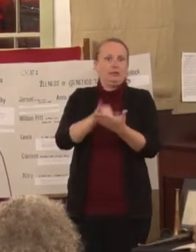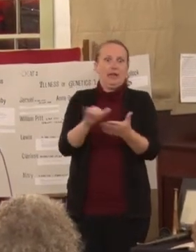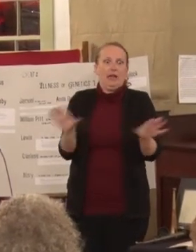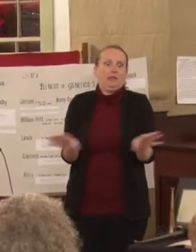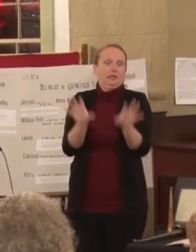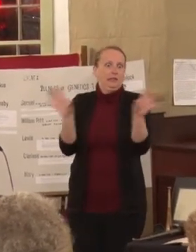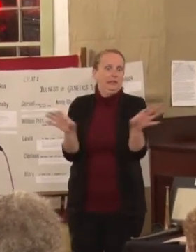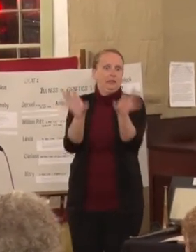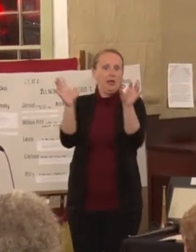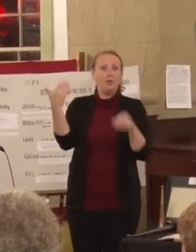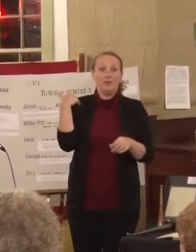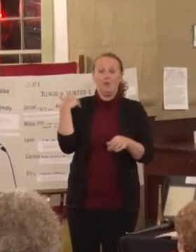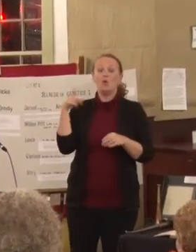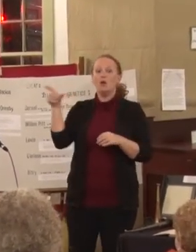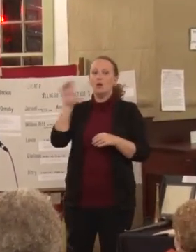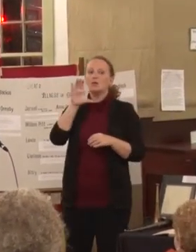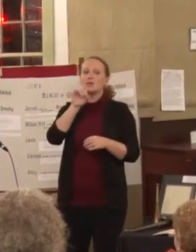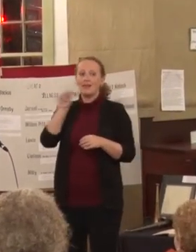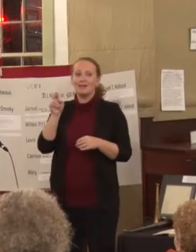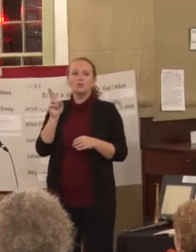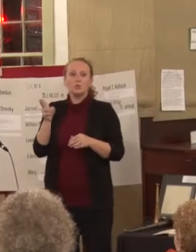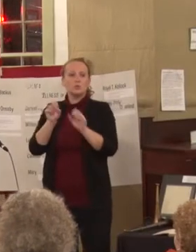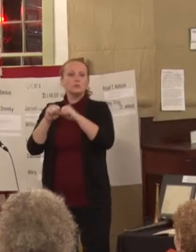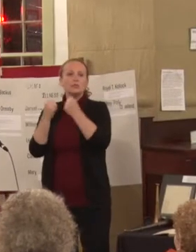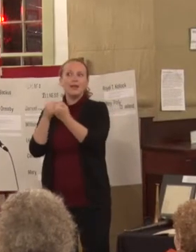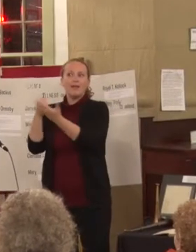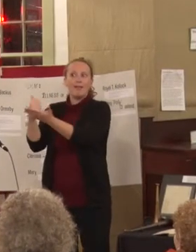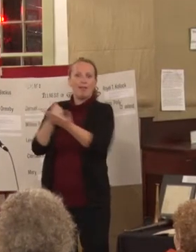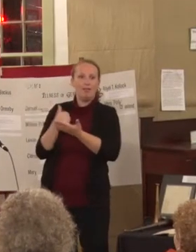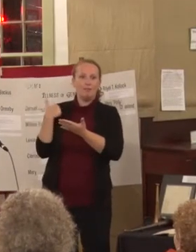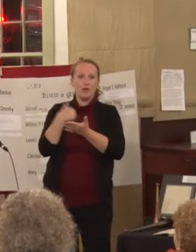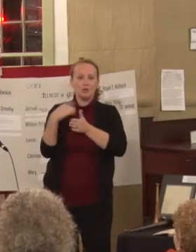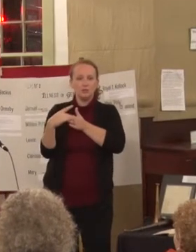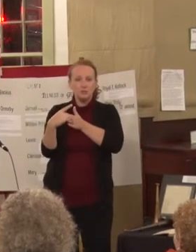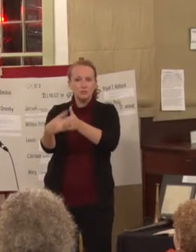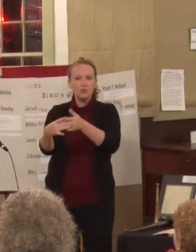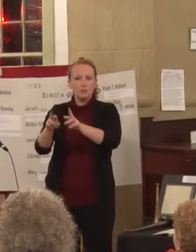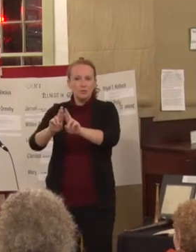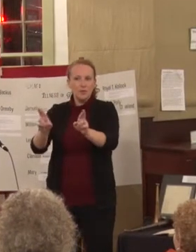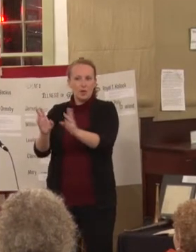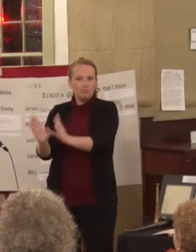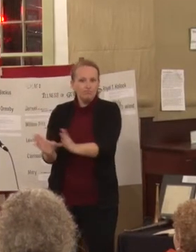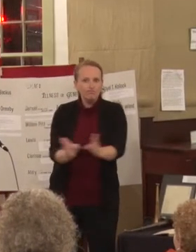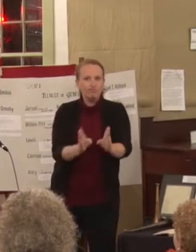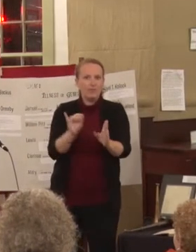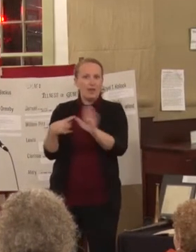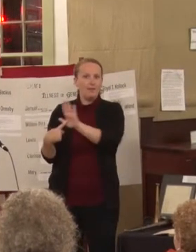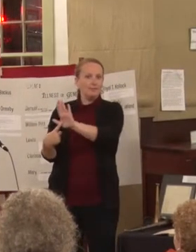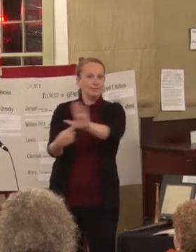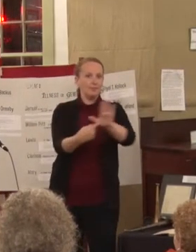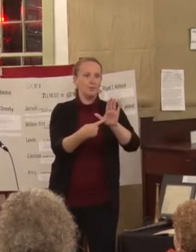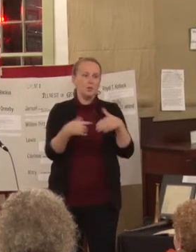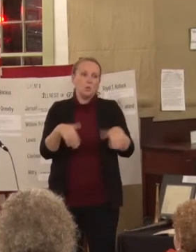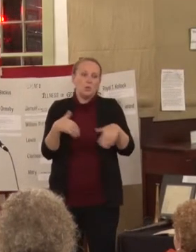guided us through the preparation of that exhibit. What a fascinating couple years that was.